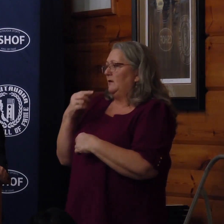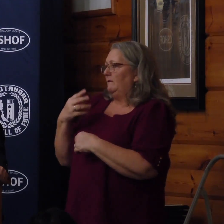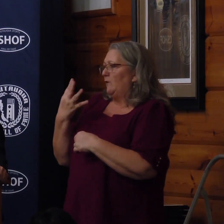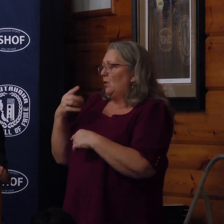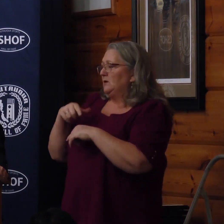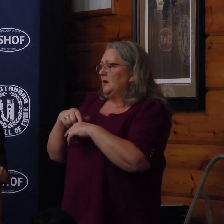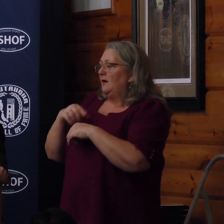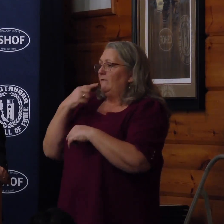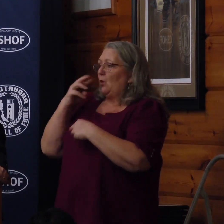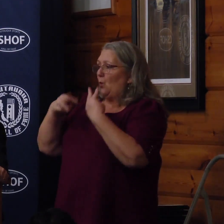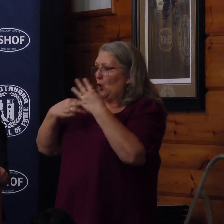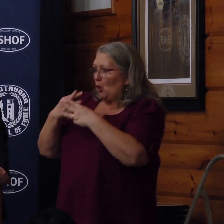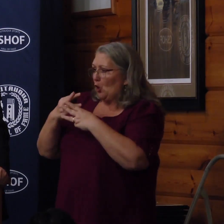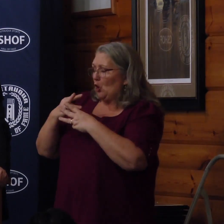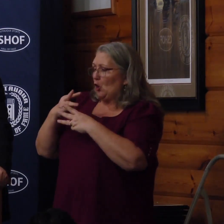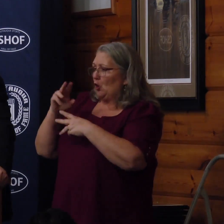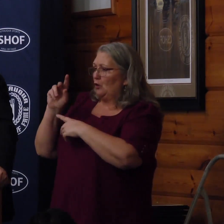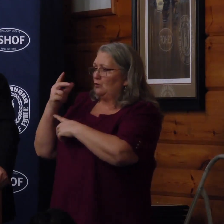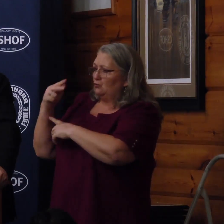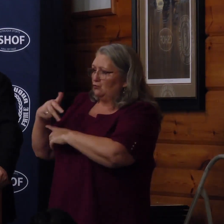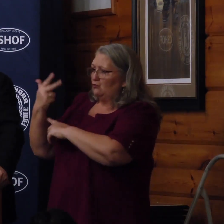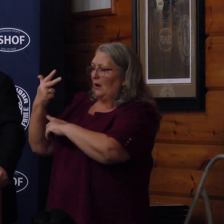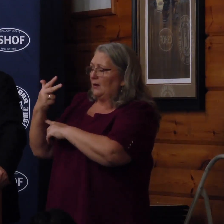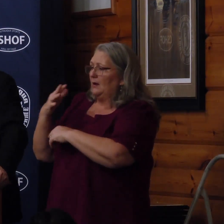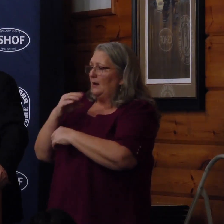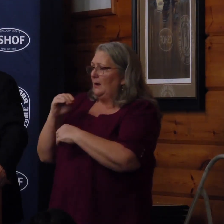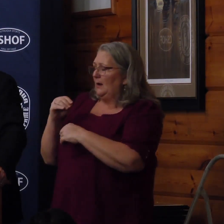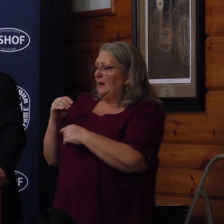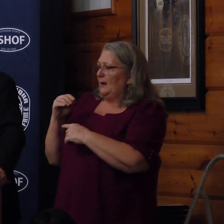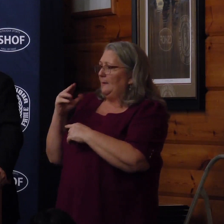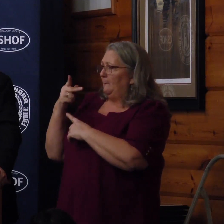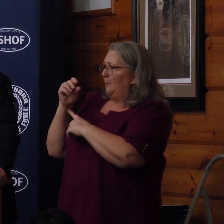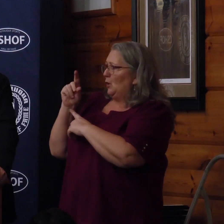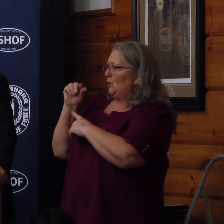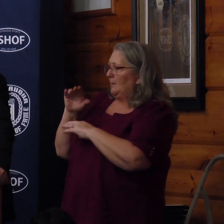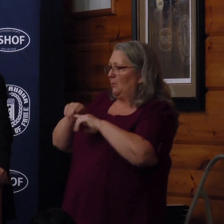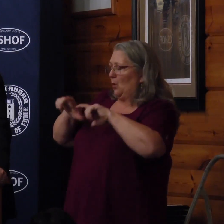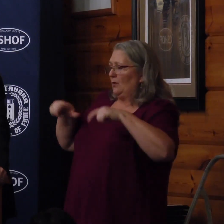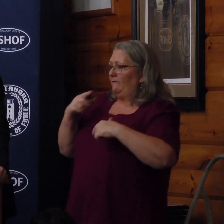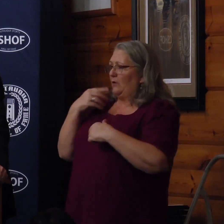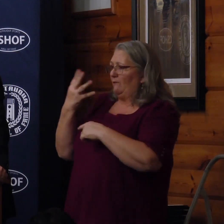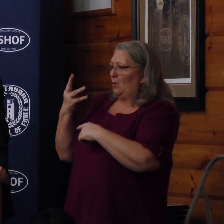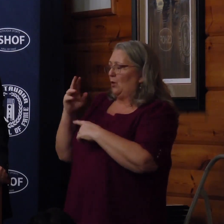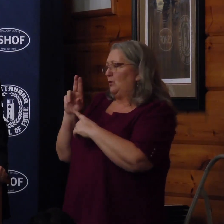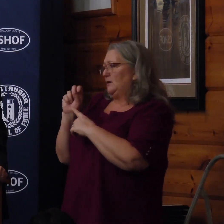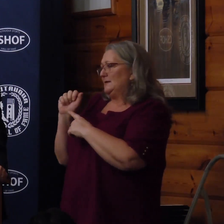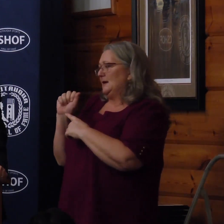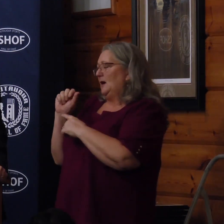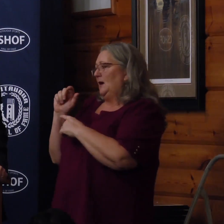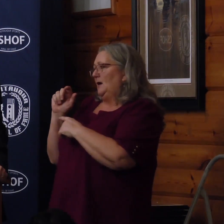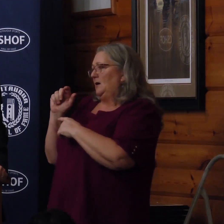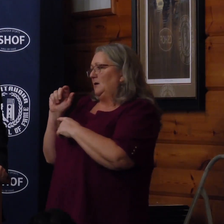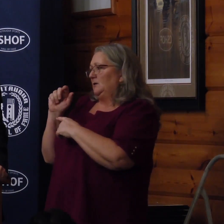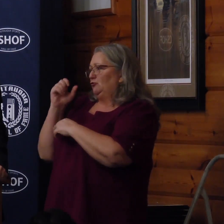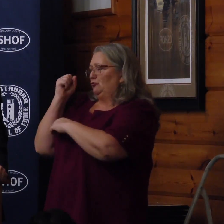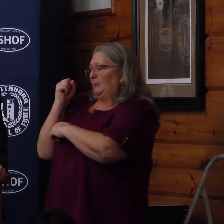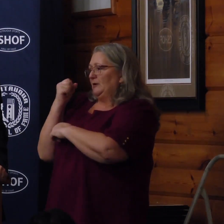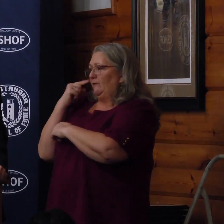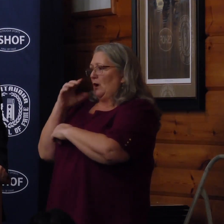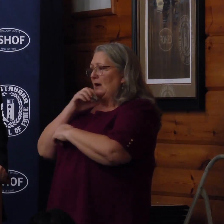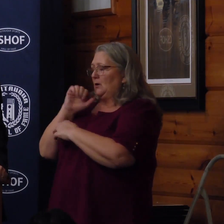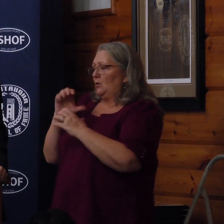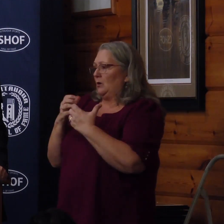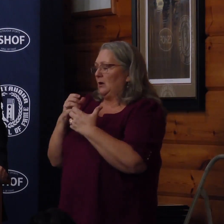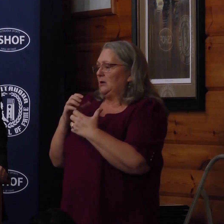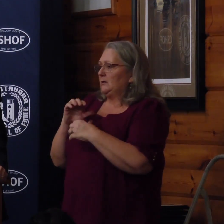World Triathlon, and earned podium spots in four USA National Championships for her age group. She also placed in the